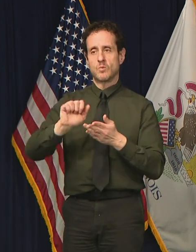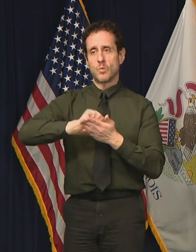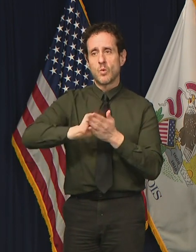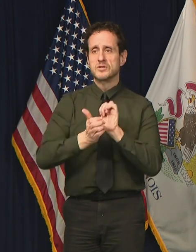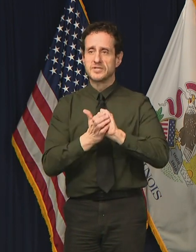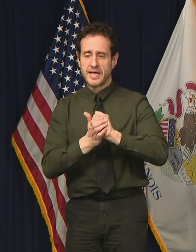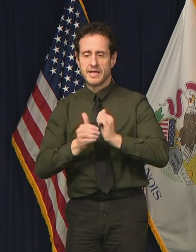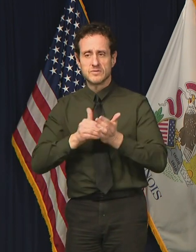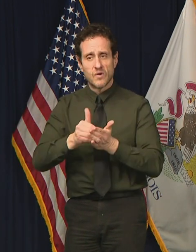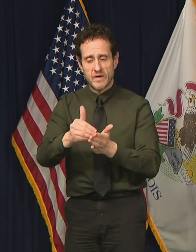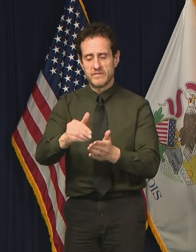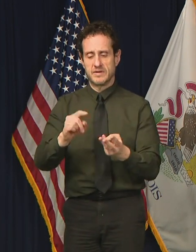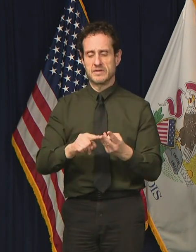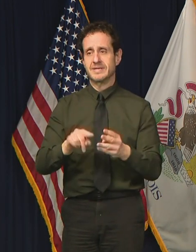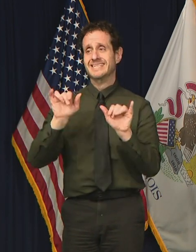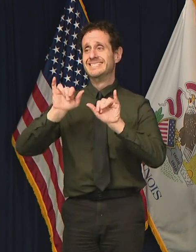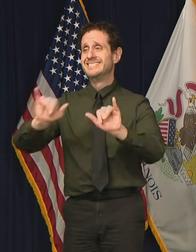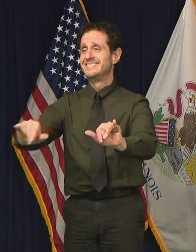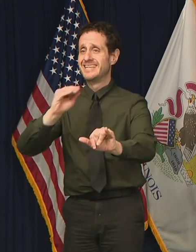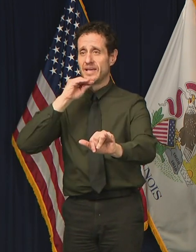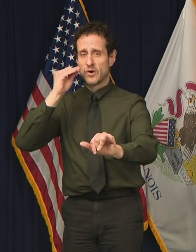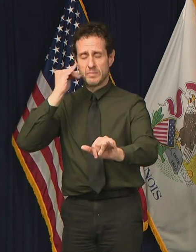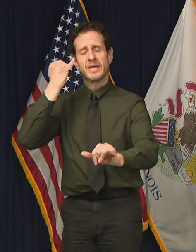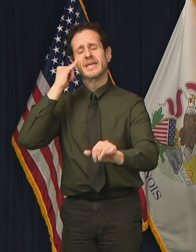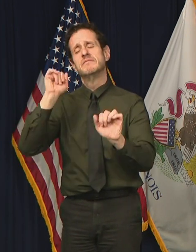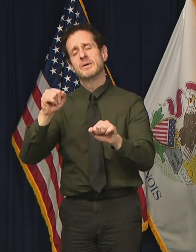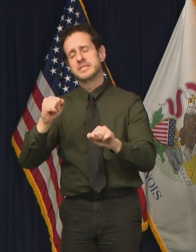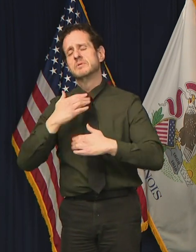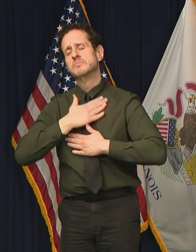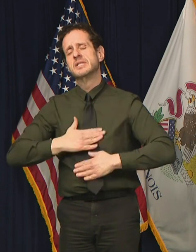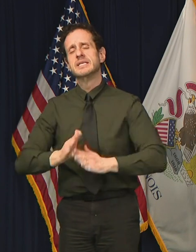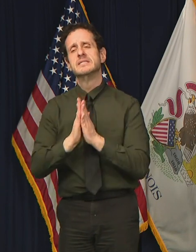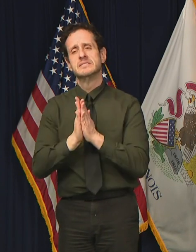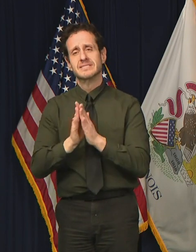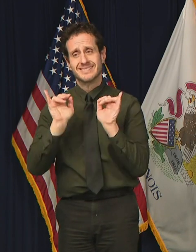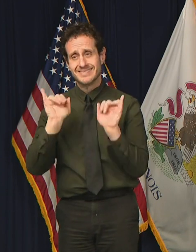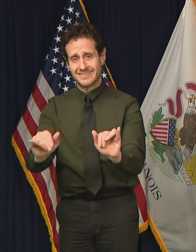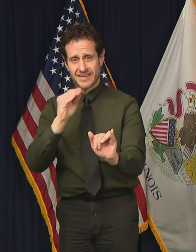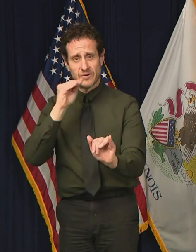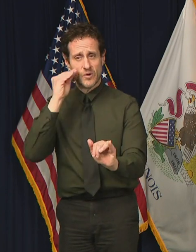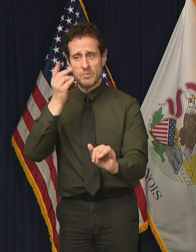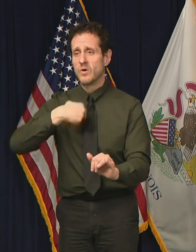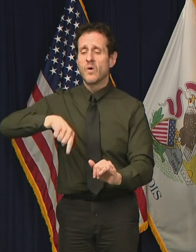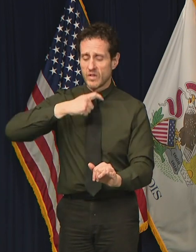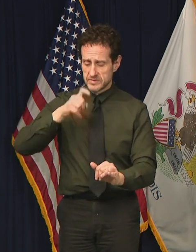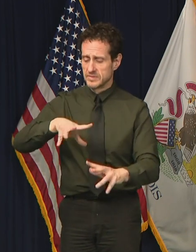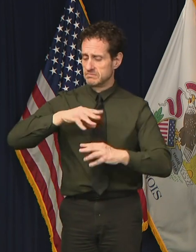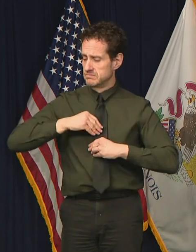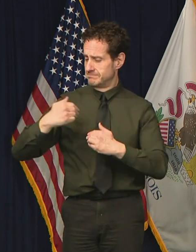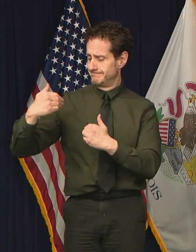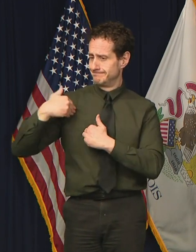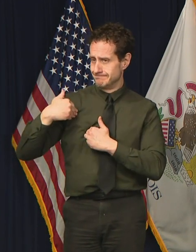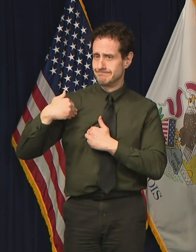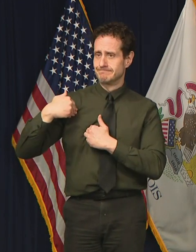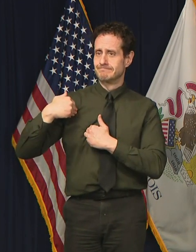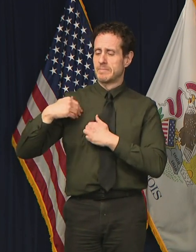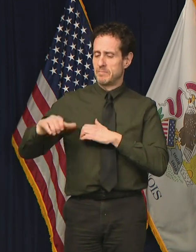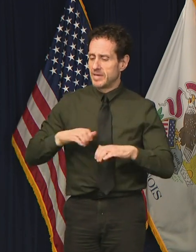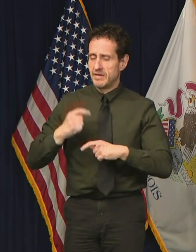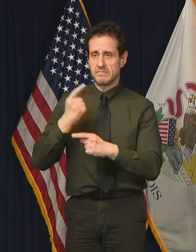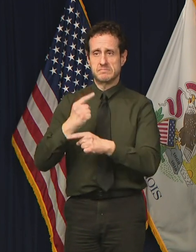Please continue to stay home as much as possible. We have to, as many, reports. We end people this pandemic.